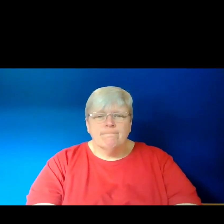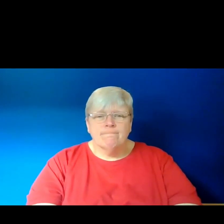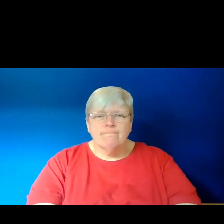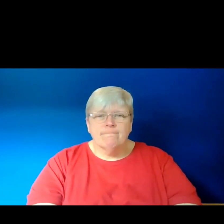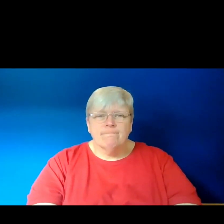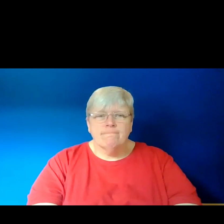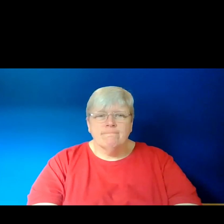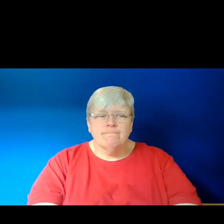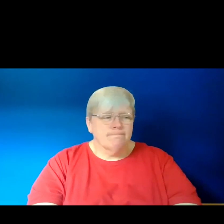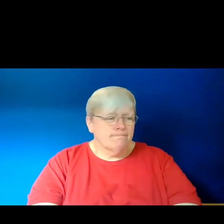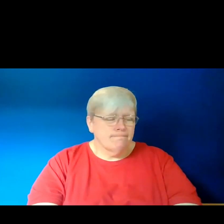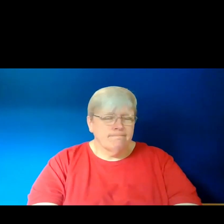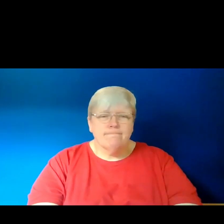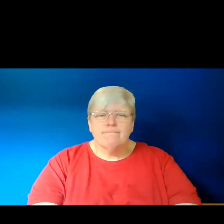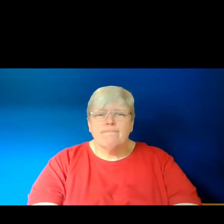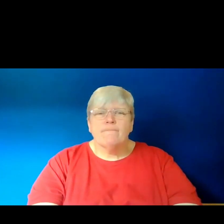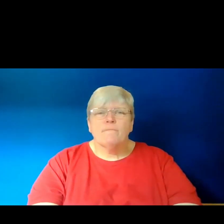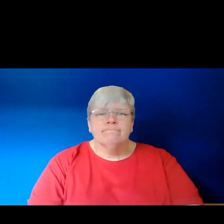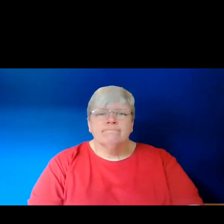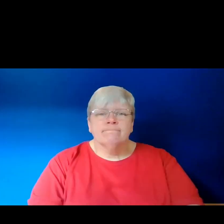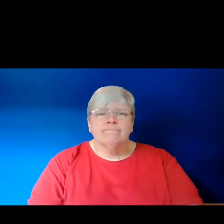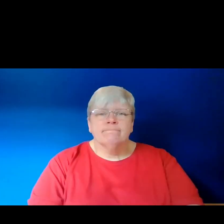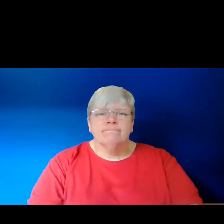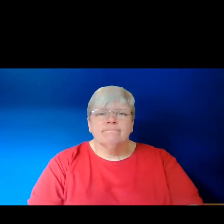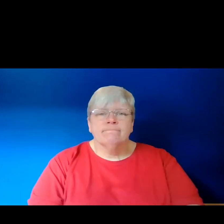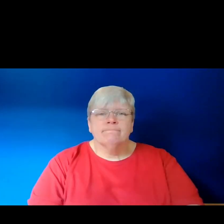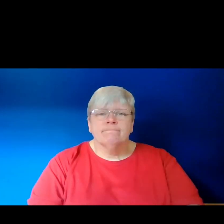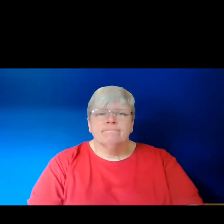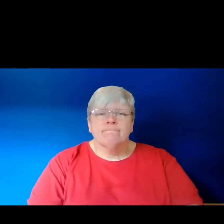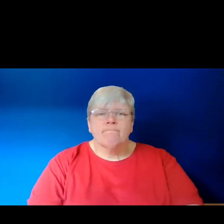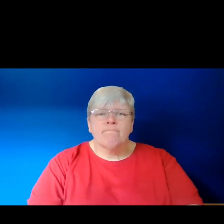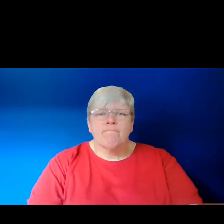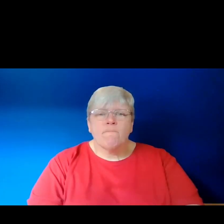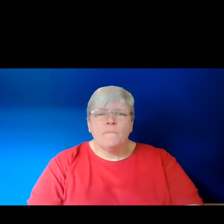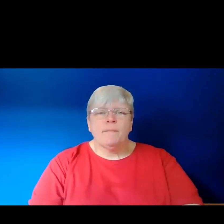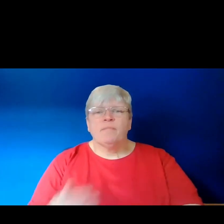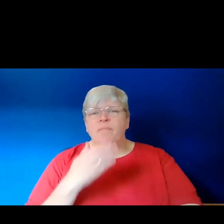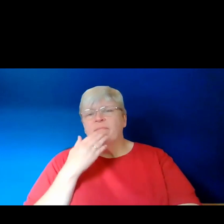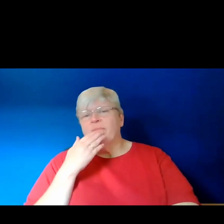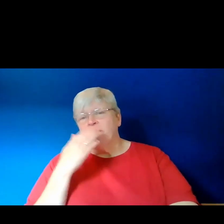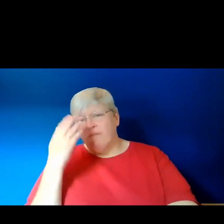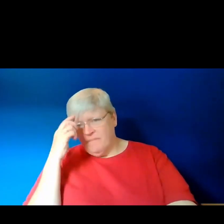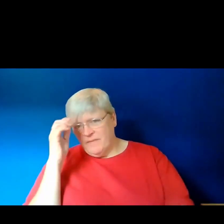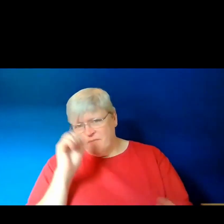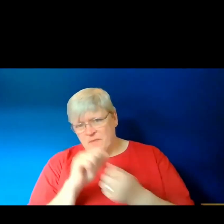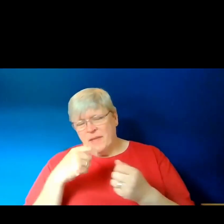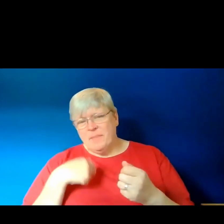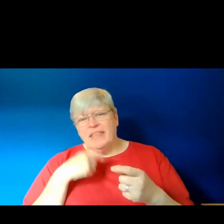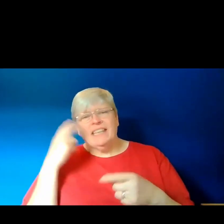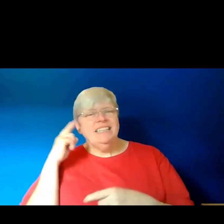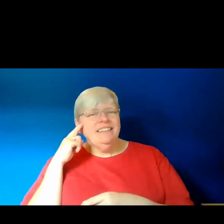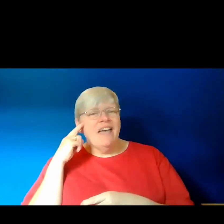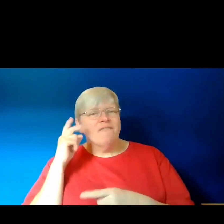So bedtime stories for the end of the world. Oh, yeah. So thank you for pointing out Death Republic Beatrix.